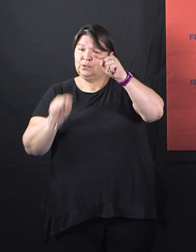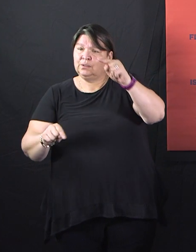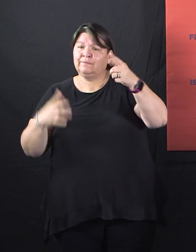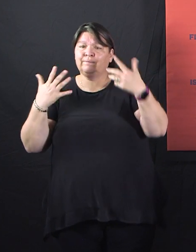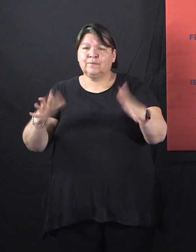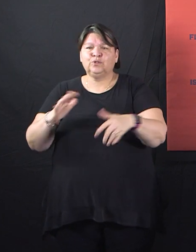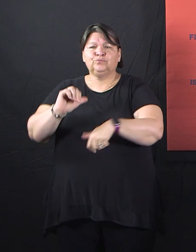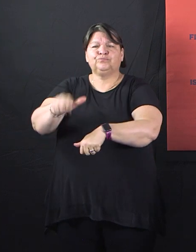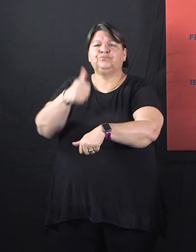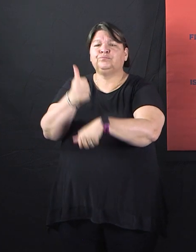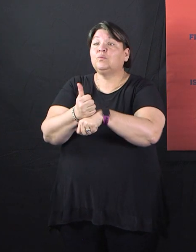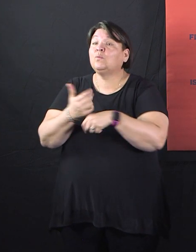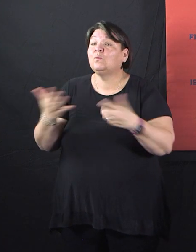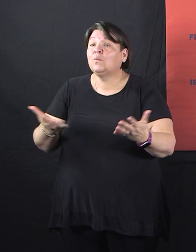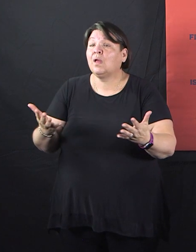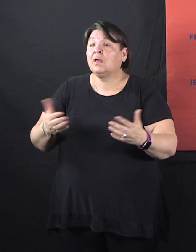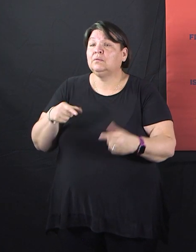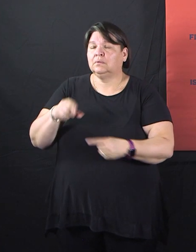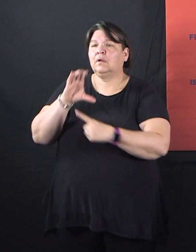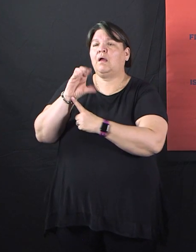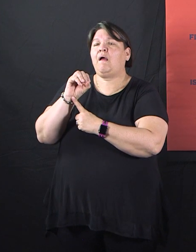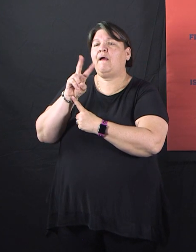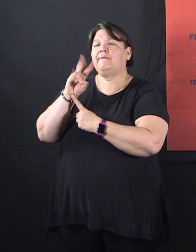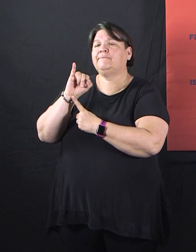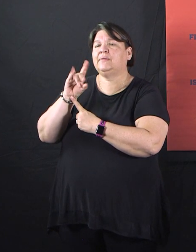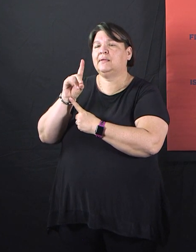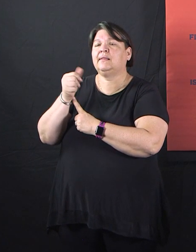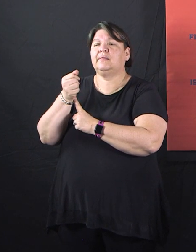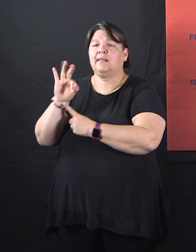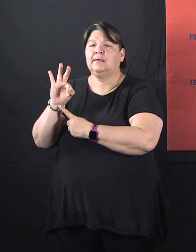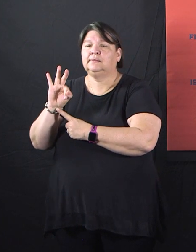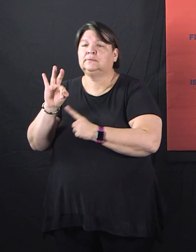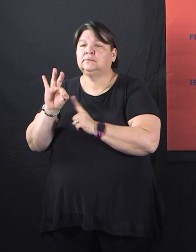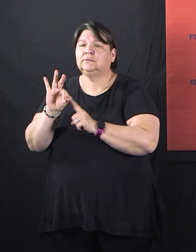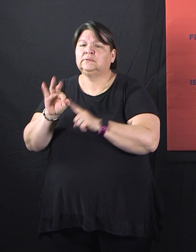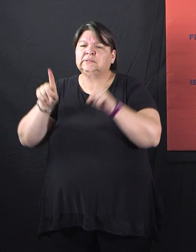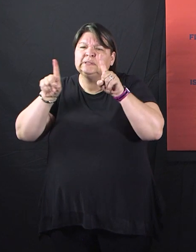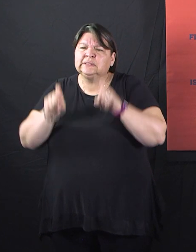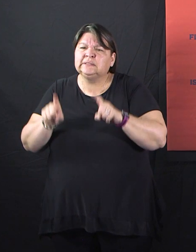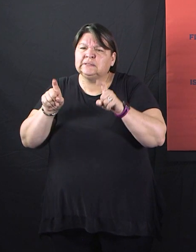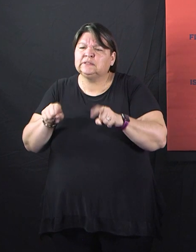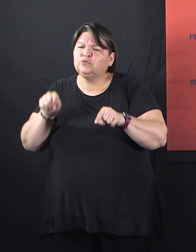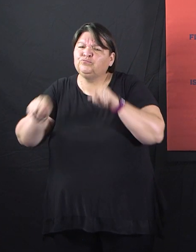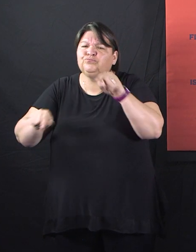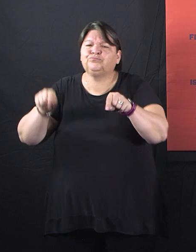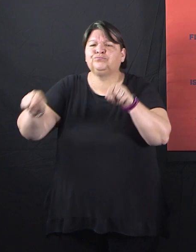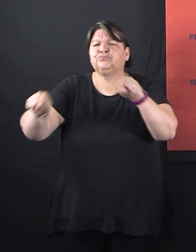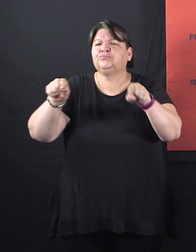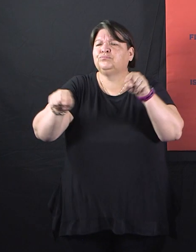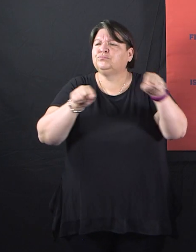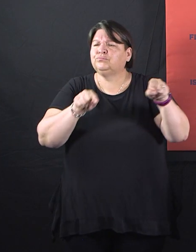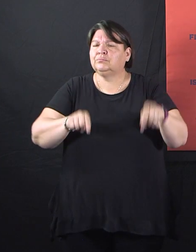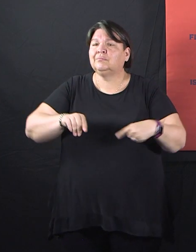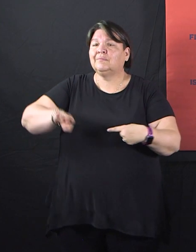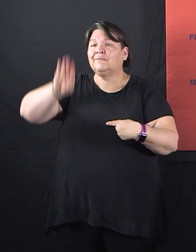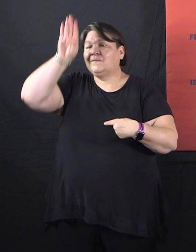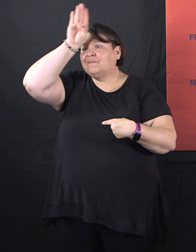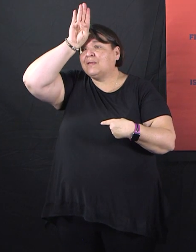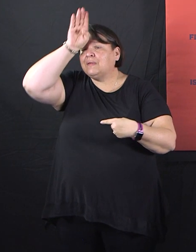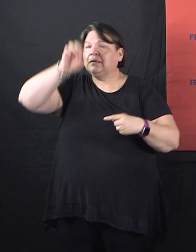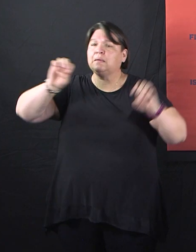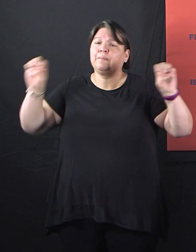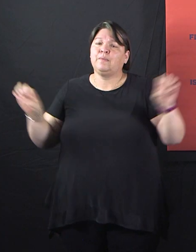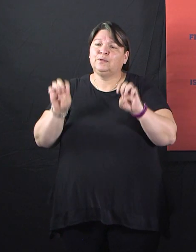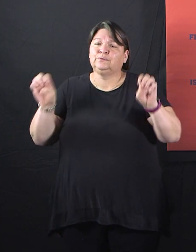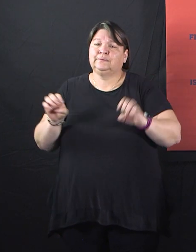exclusively for first responders. They can drive through and get tested very quickly. The reason that's so